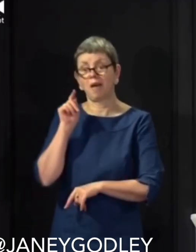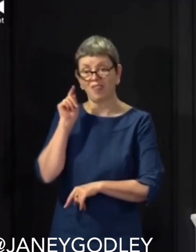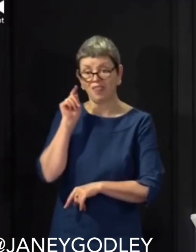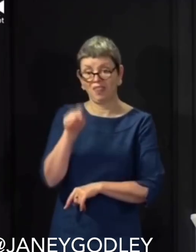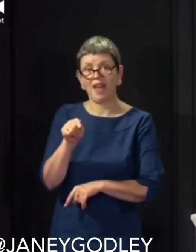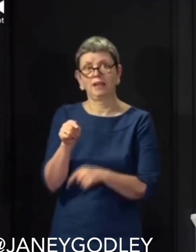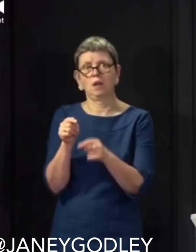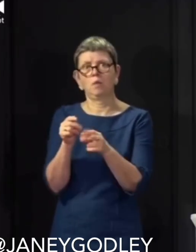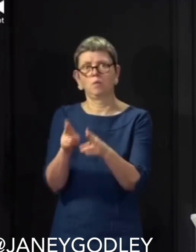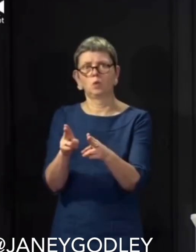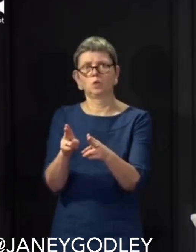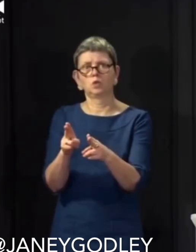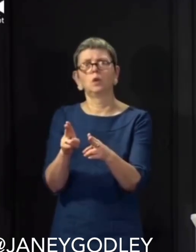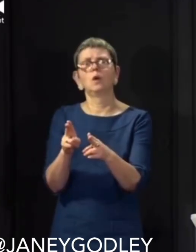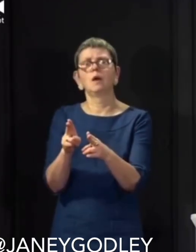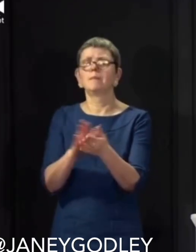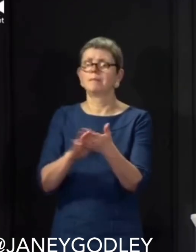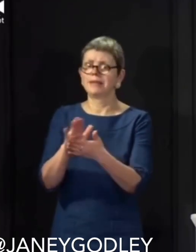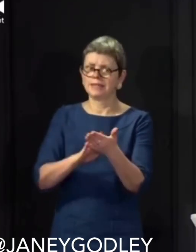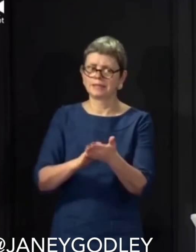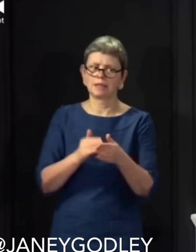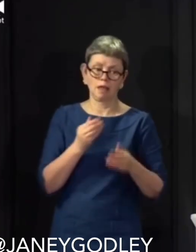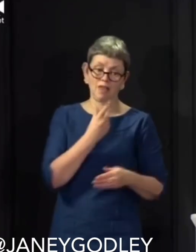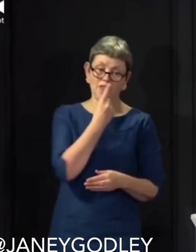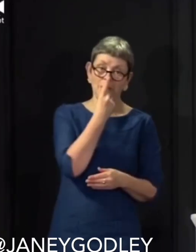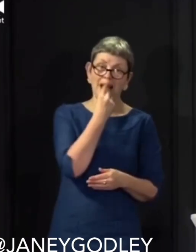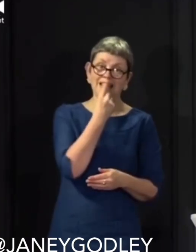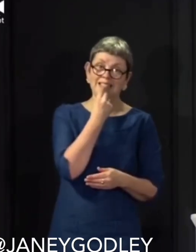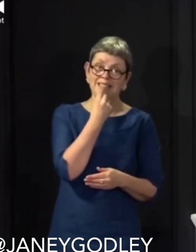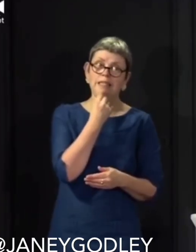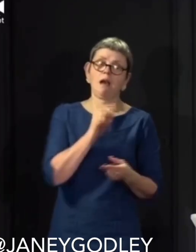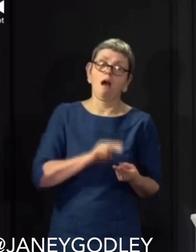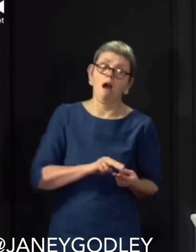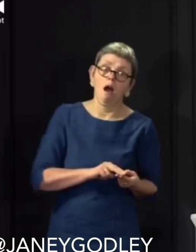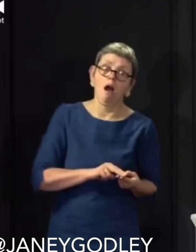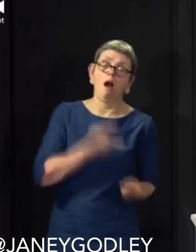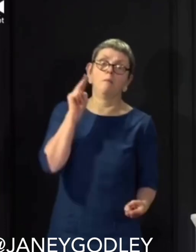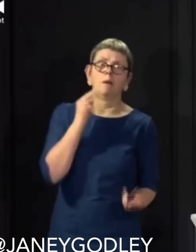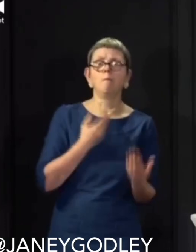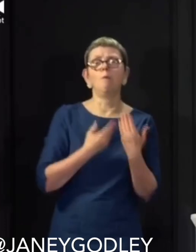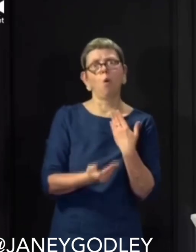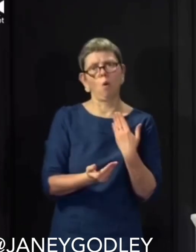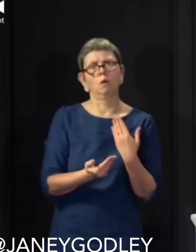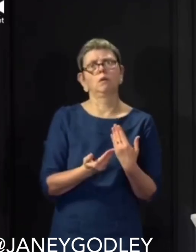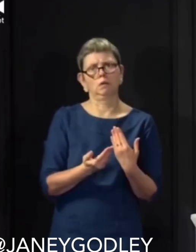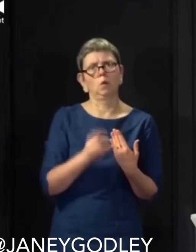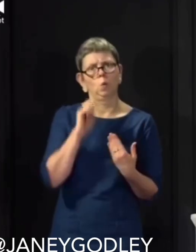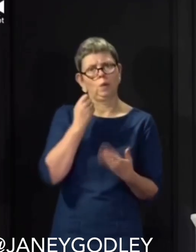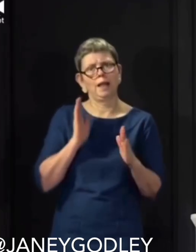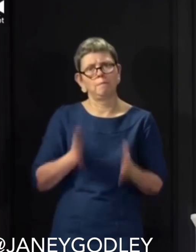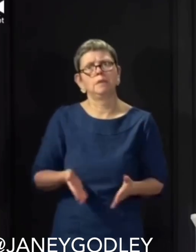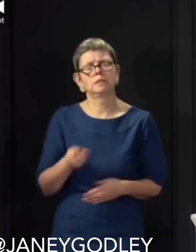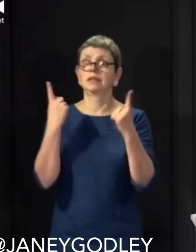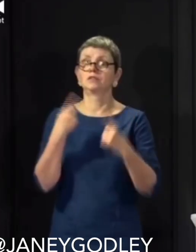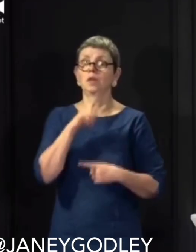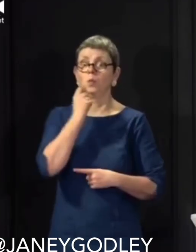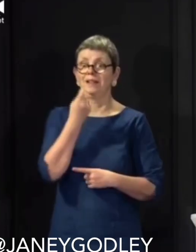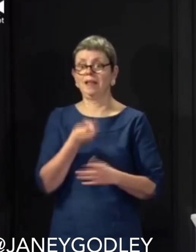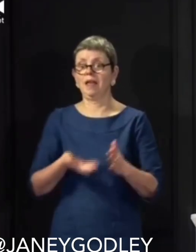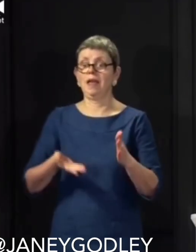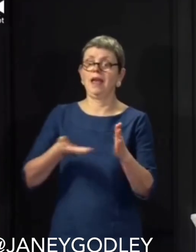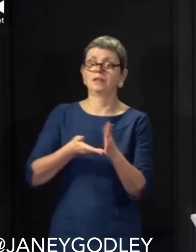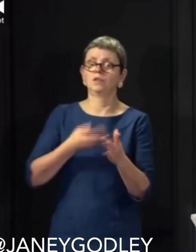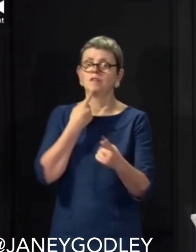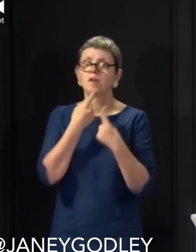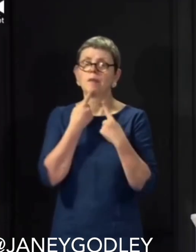Me and Peter do that when nobody's looking, he goes on one end, I go on the other. We just cannae do it. You're all going to have to stay dubbed up just now. I mean,